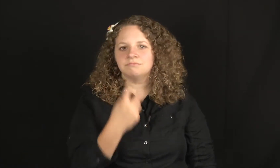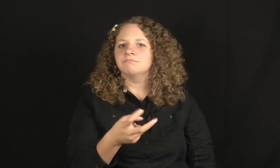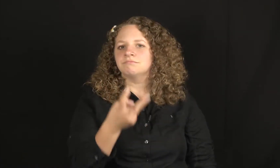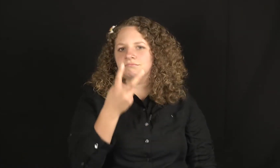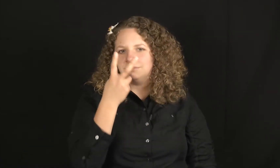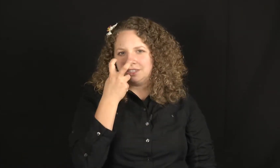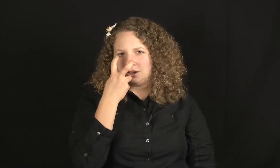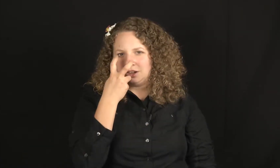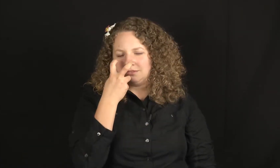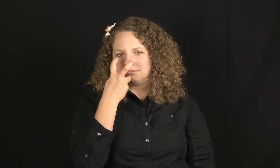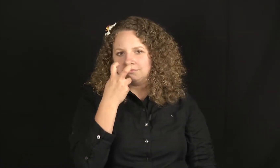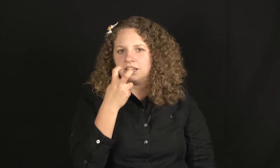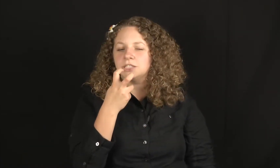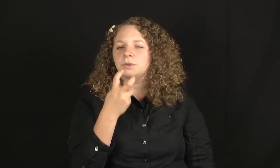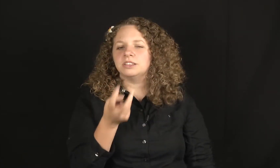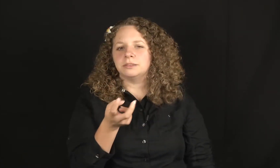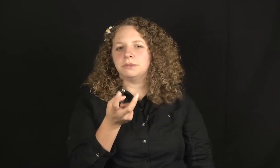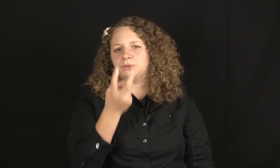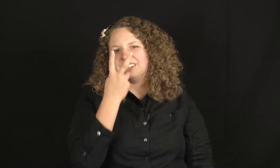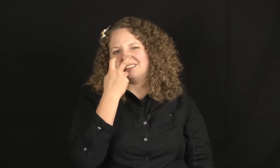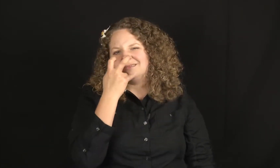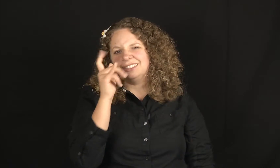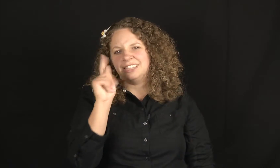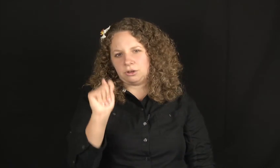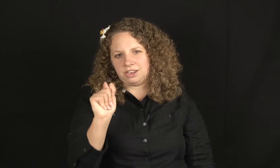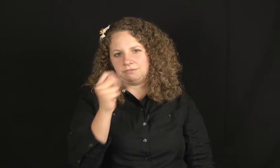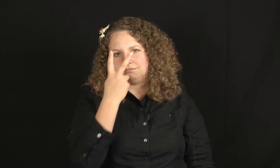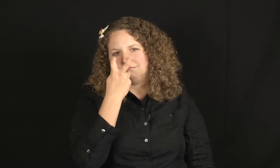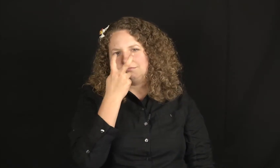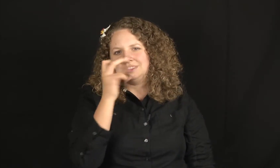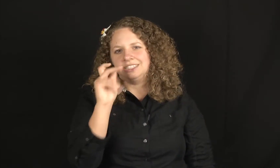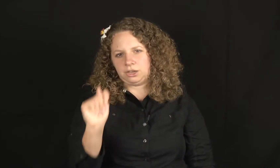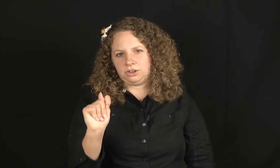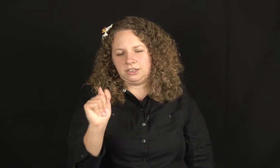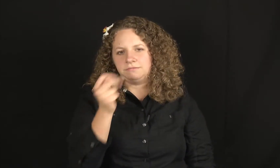doubt it, as well as some people sign doubt it, doubt it.